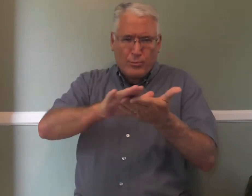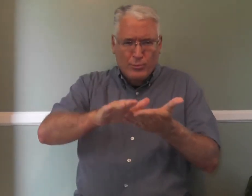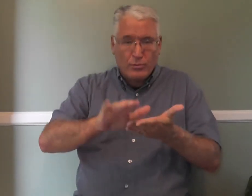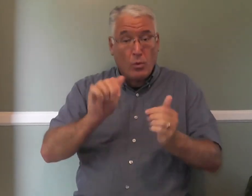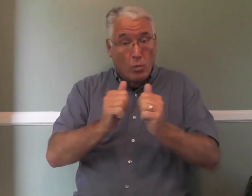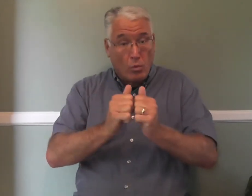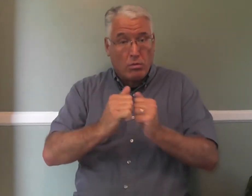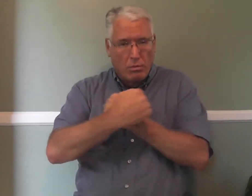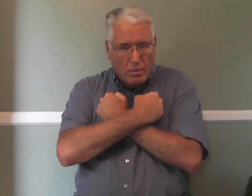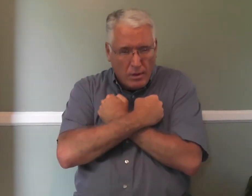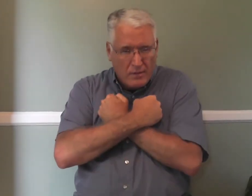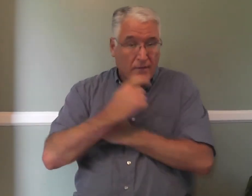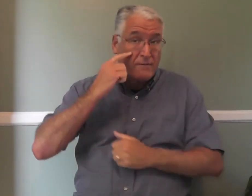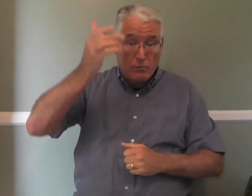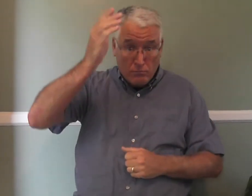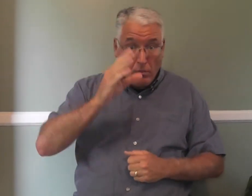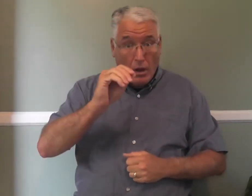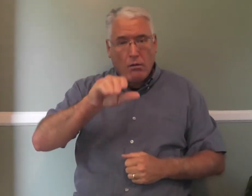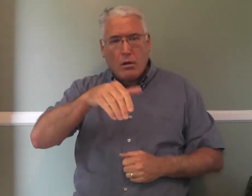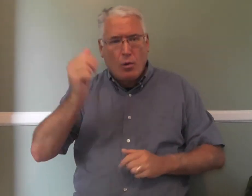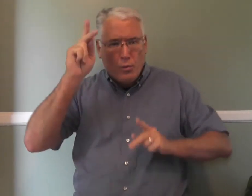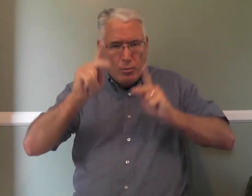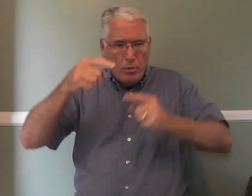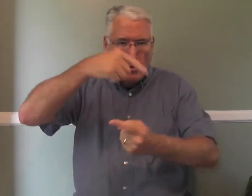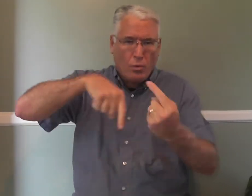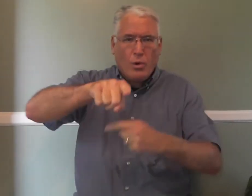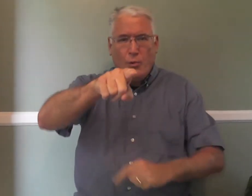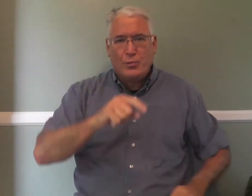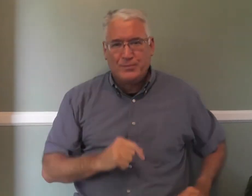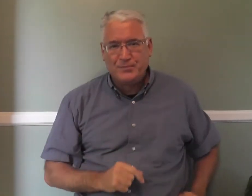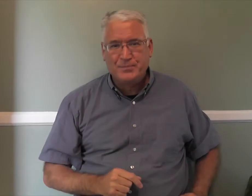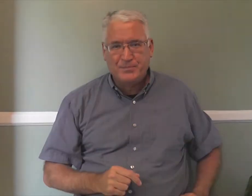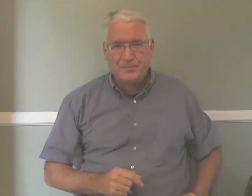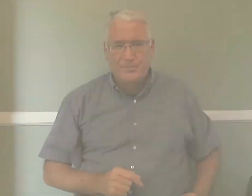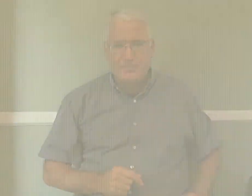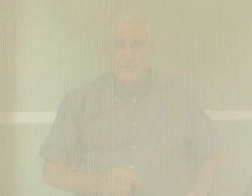from your heart, from pure love for God and others around you.